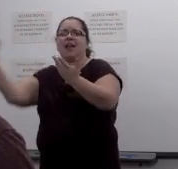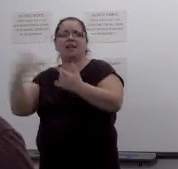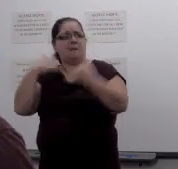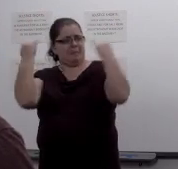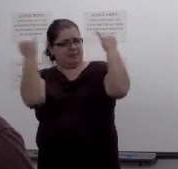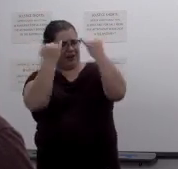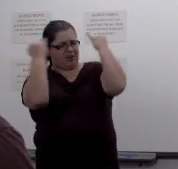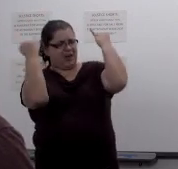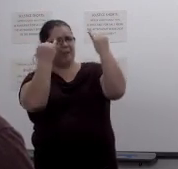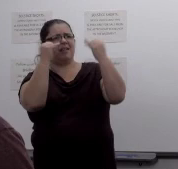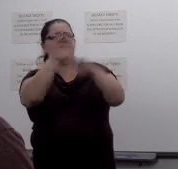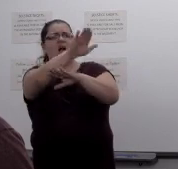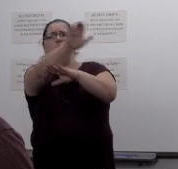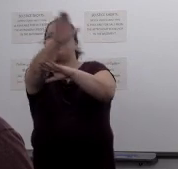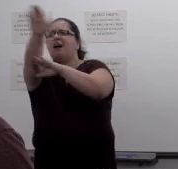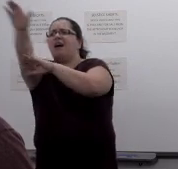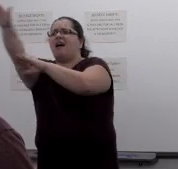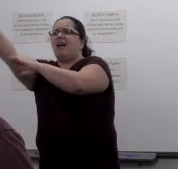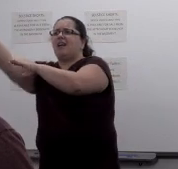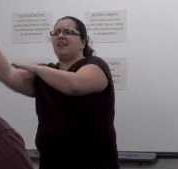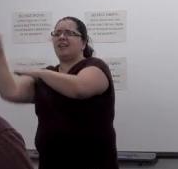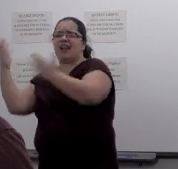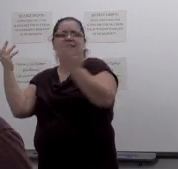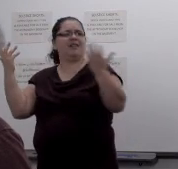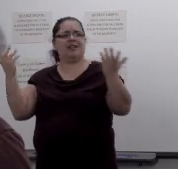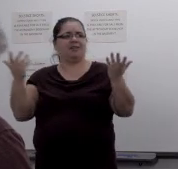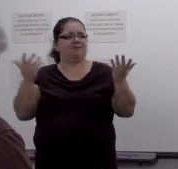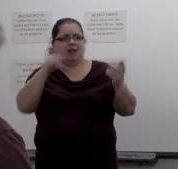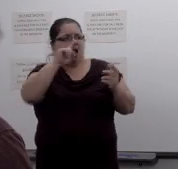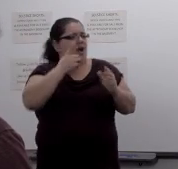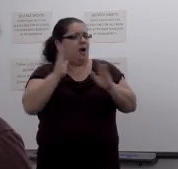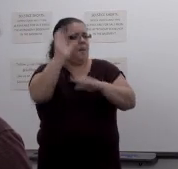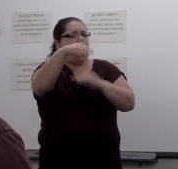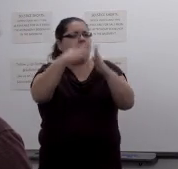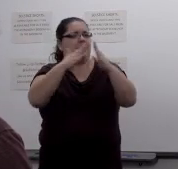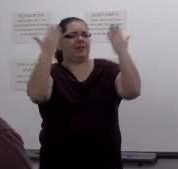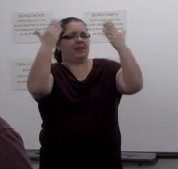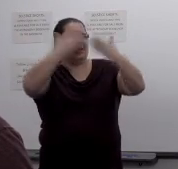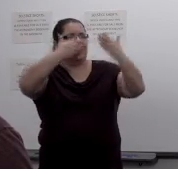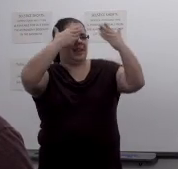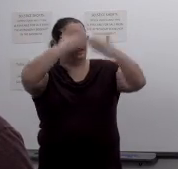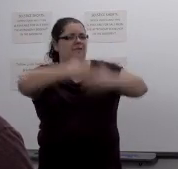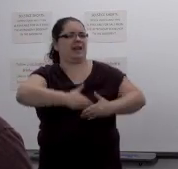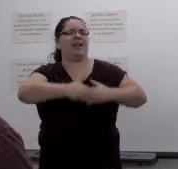Be sheep are all in the wilderness, so I cannot come home this evening